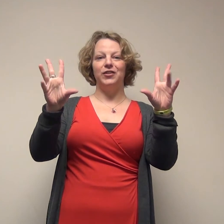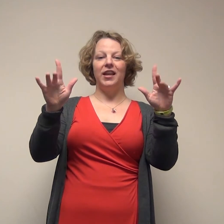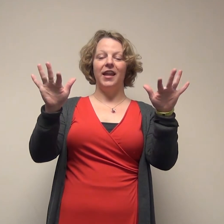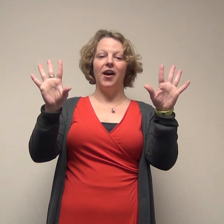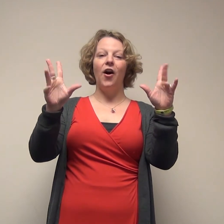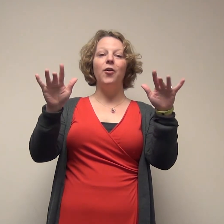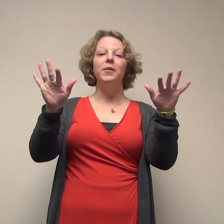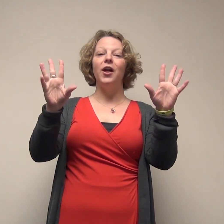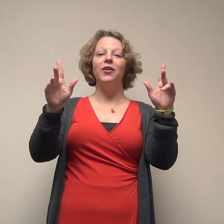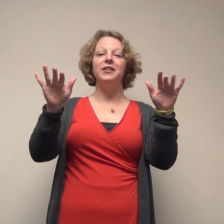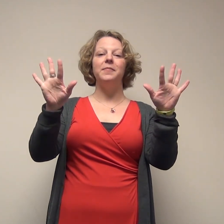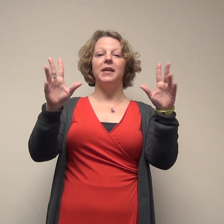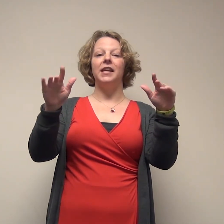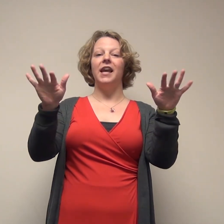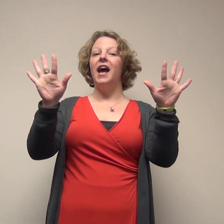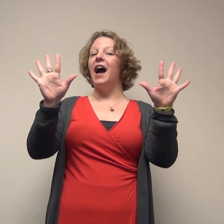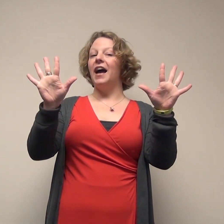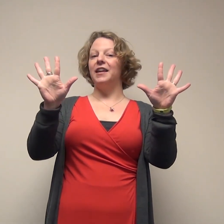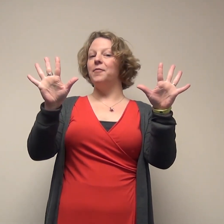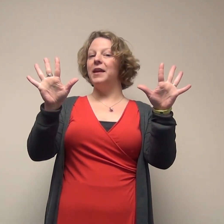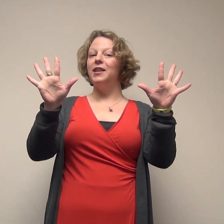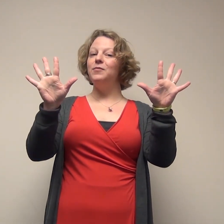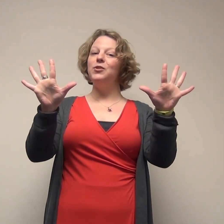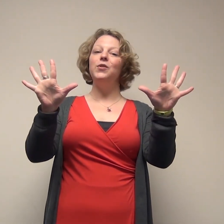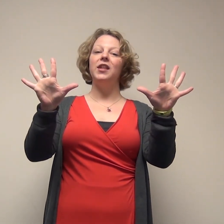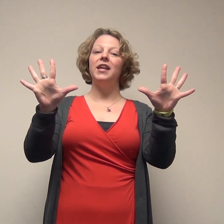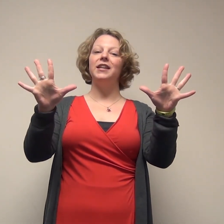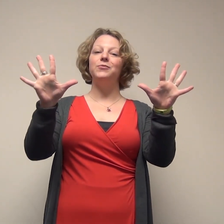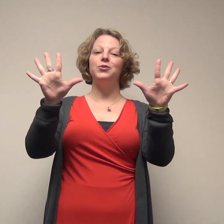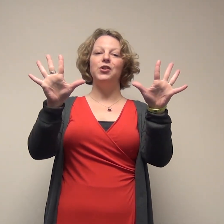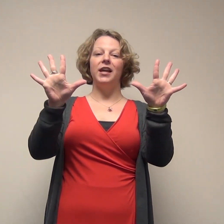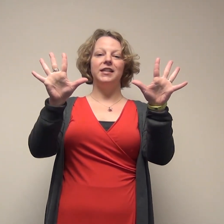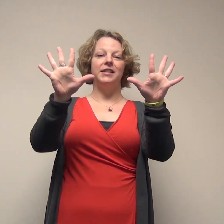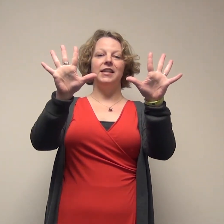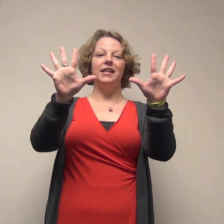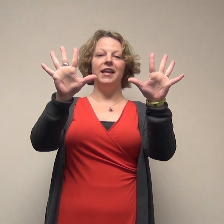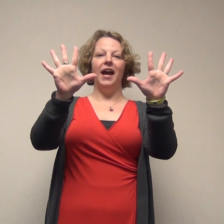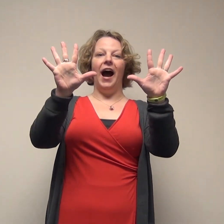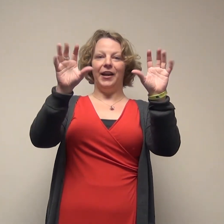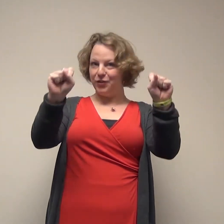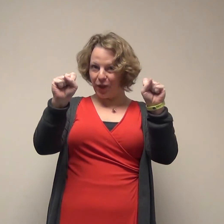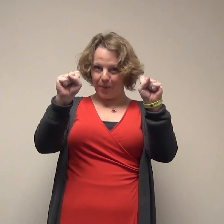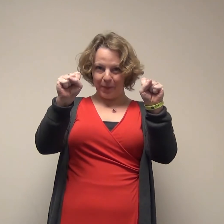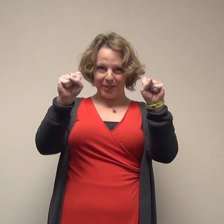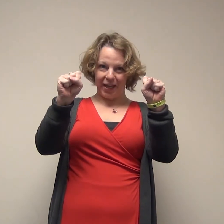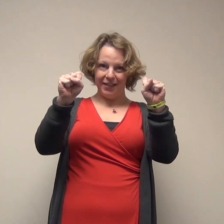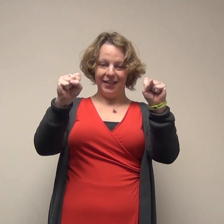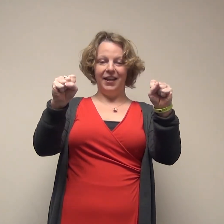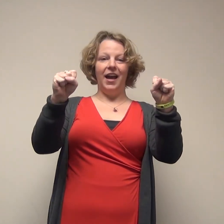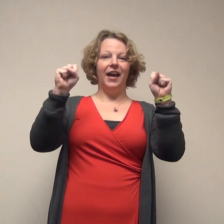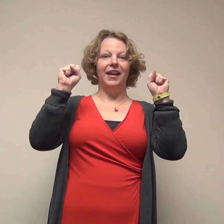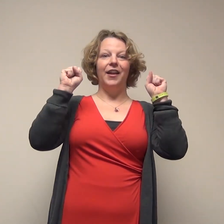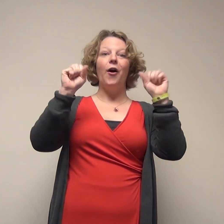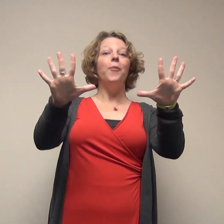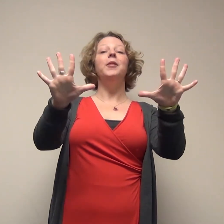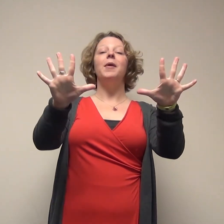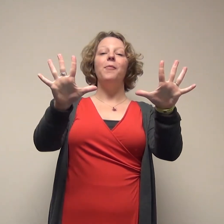and they all belong to me. I can make them do things. Would you like to see? I can shut them up ten. I can open them up